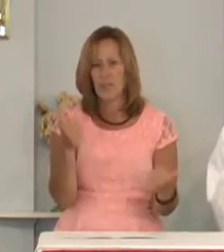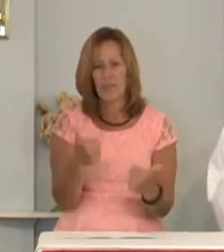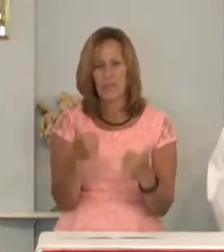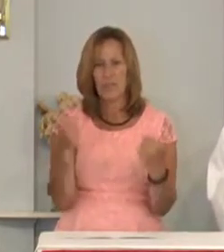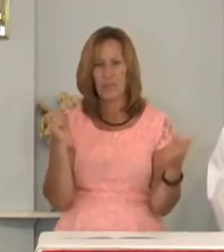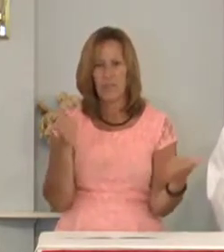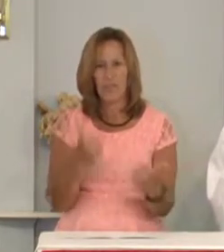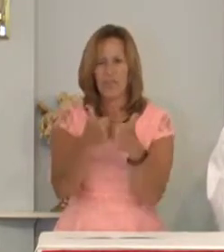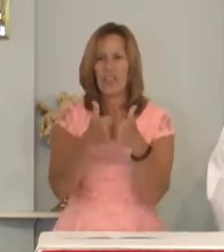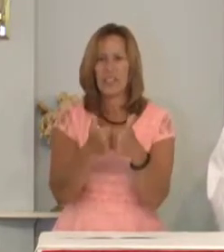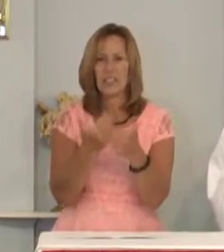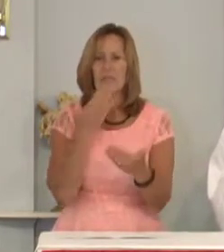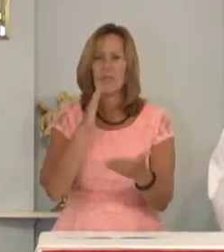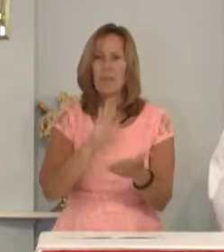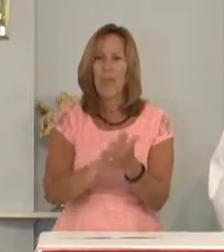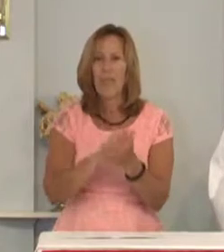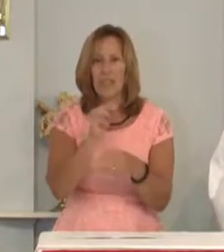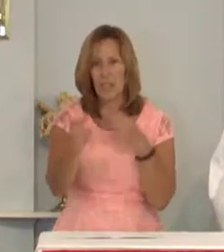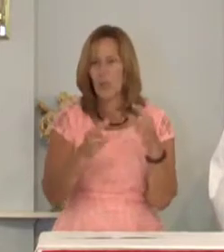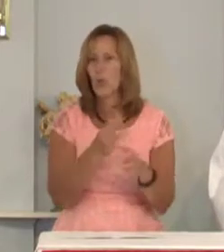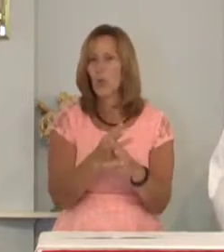evil in the world?